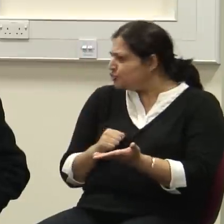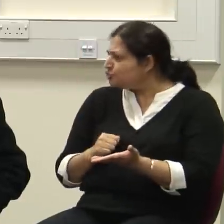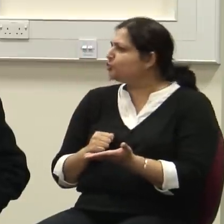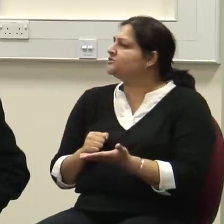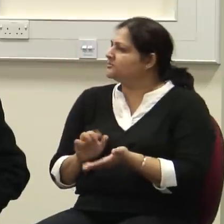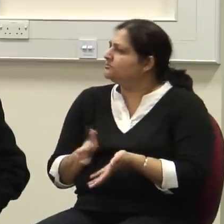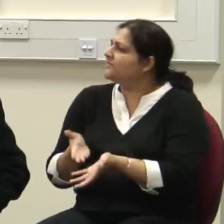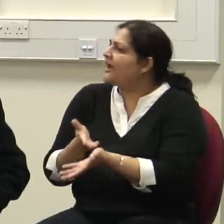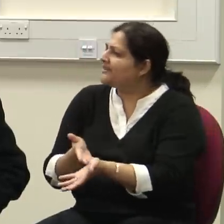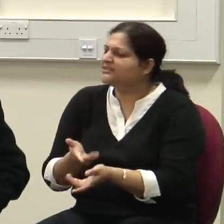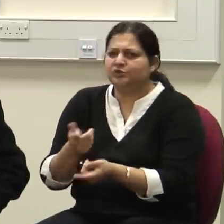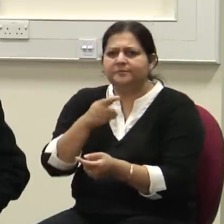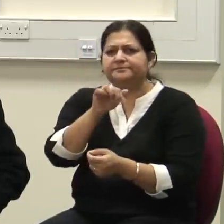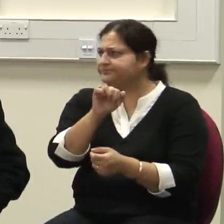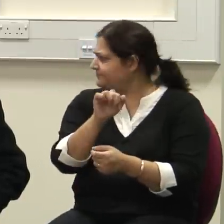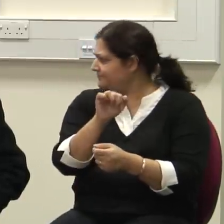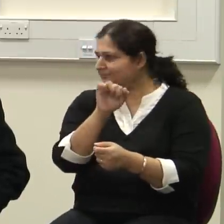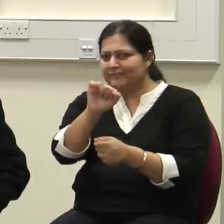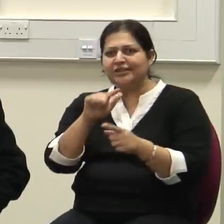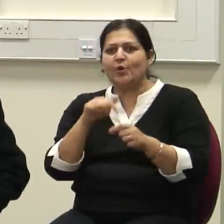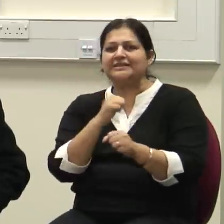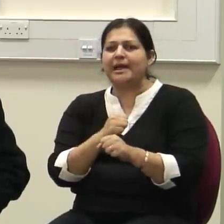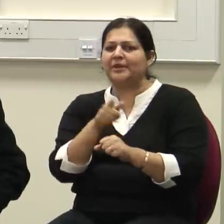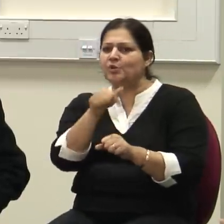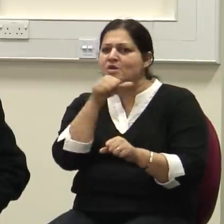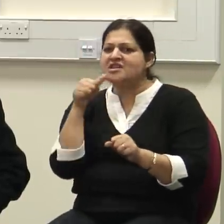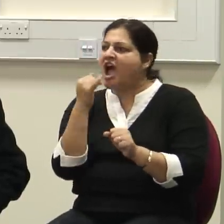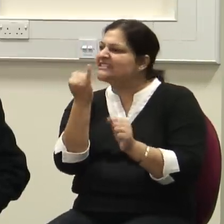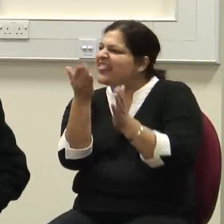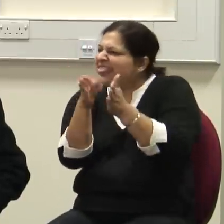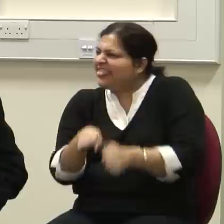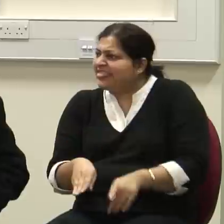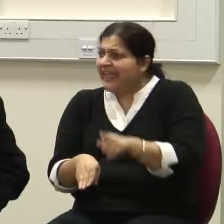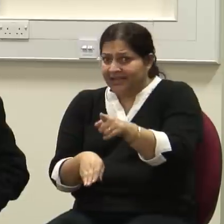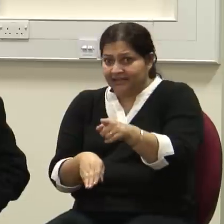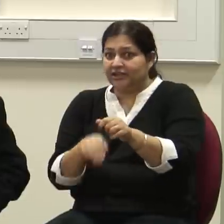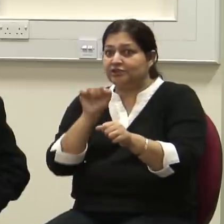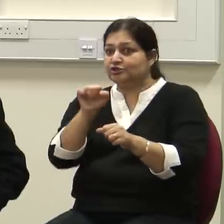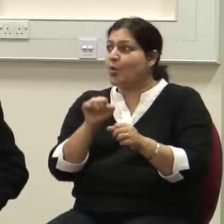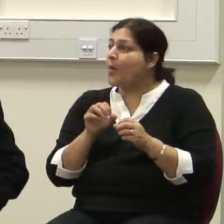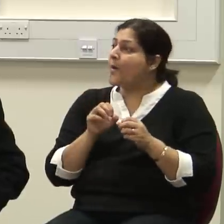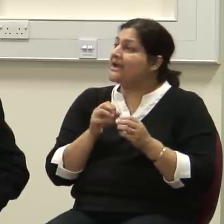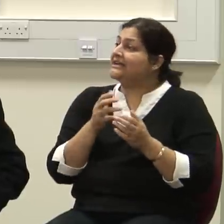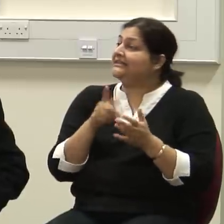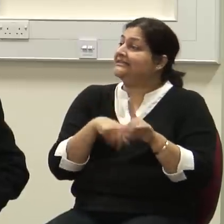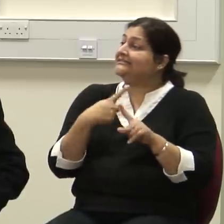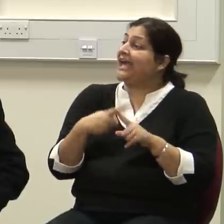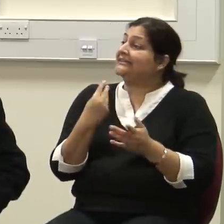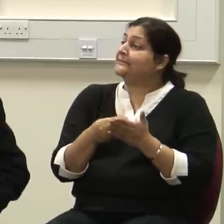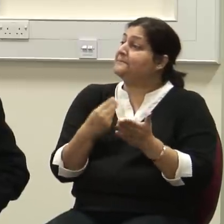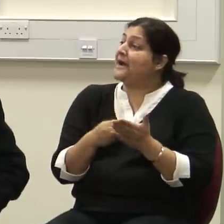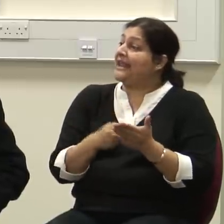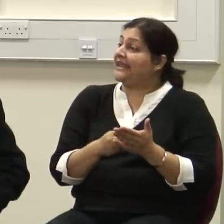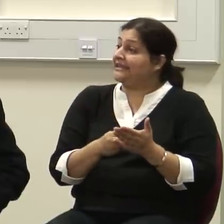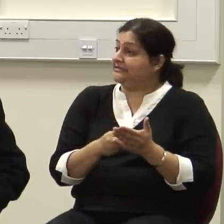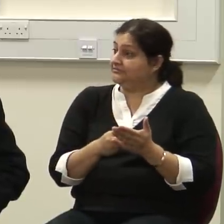let's take your example, because you are nice and thin. Should it take your tax money, billions, to tell people not to eat too much so they